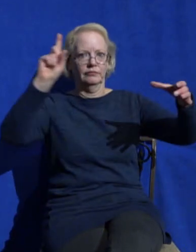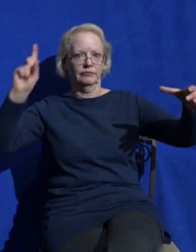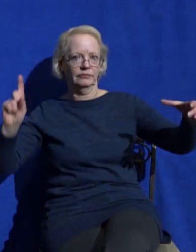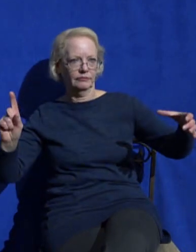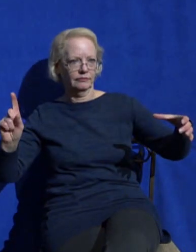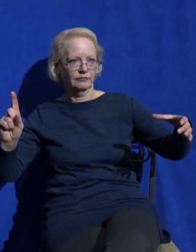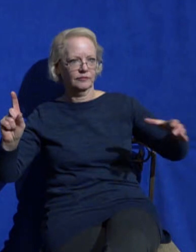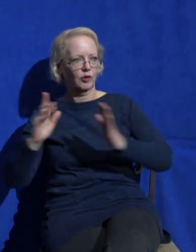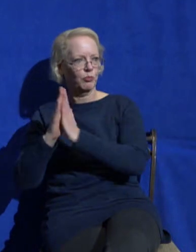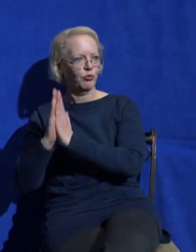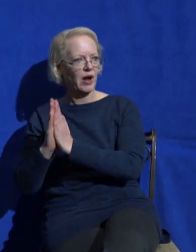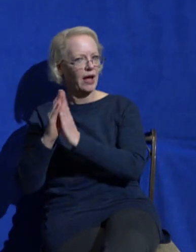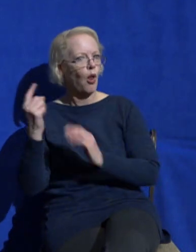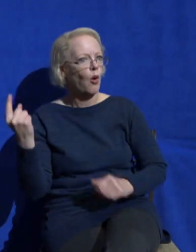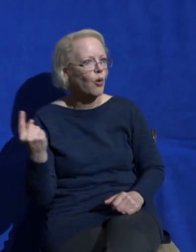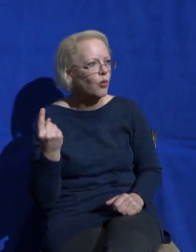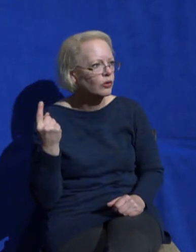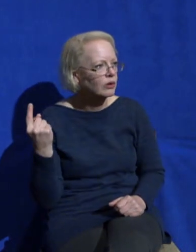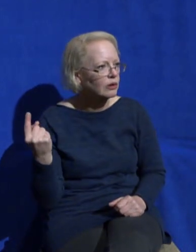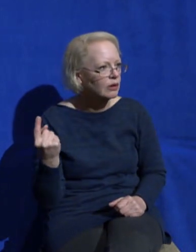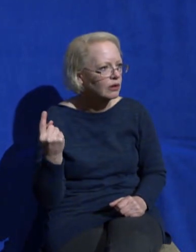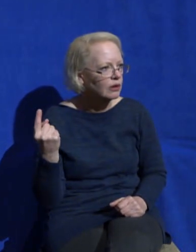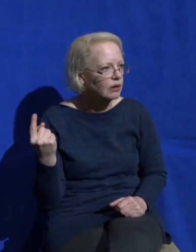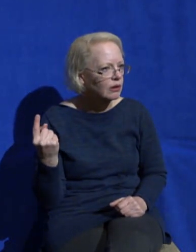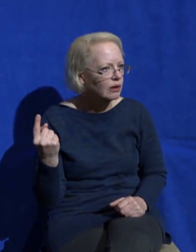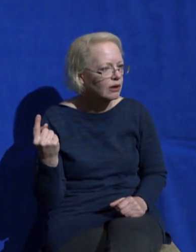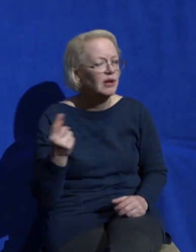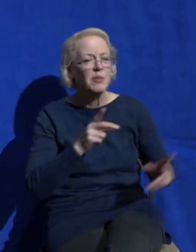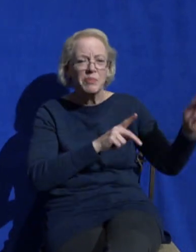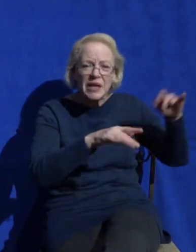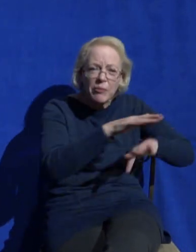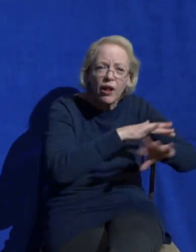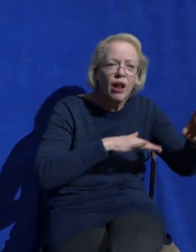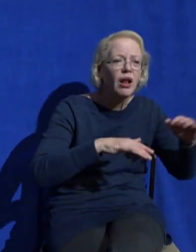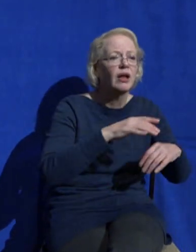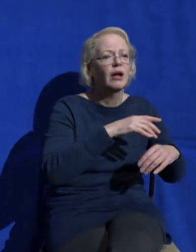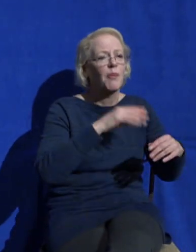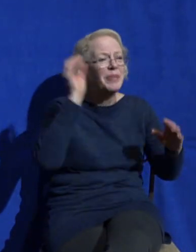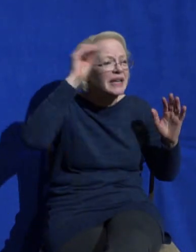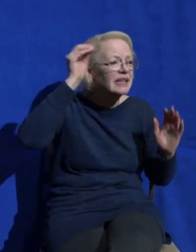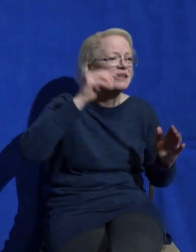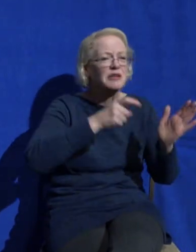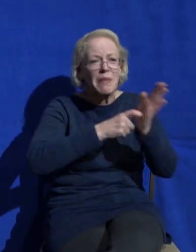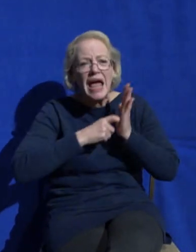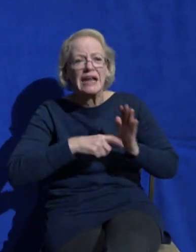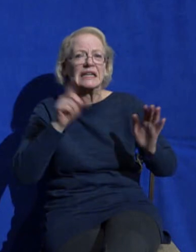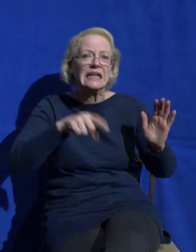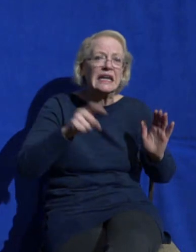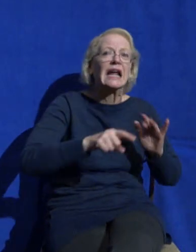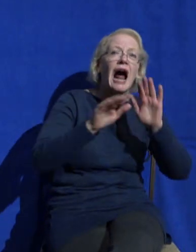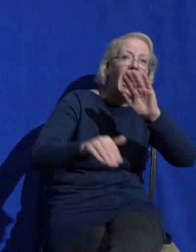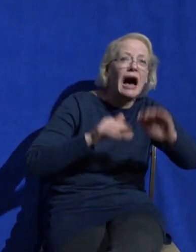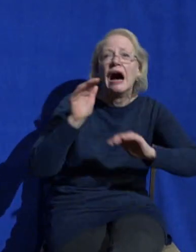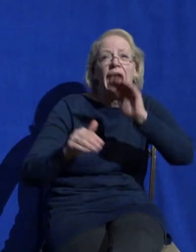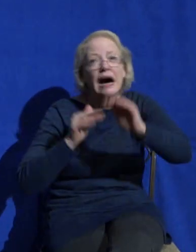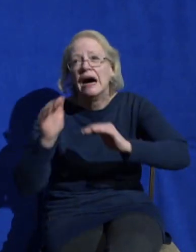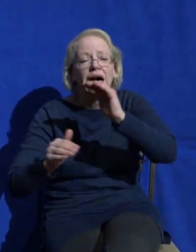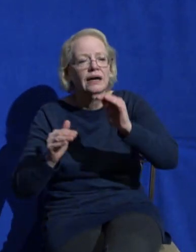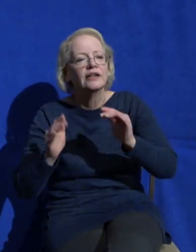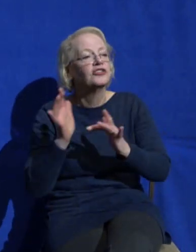away from the noise and away from the opinions and the demands and all the needs alone with God the Father and what